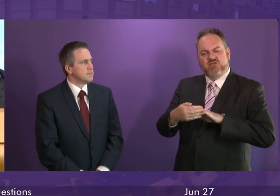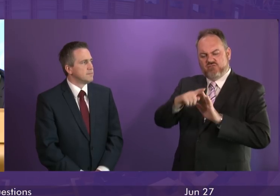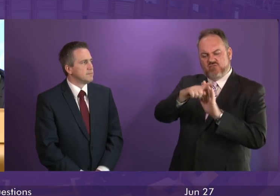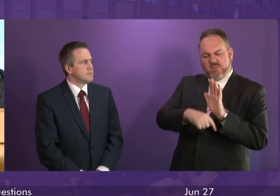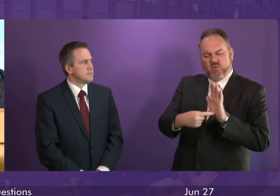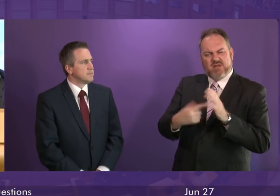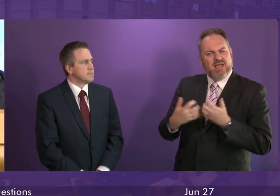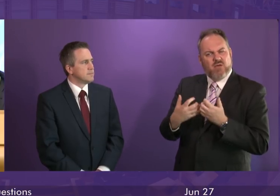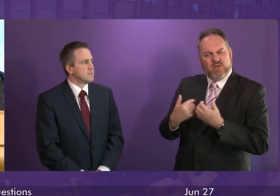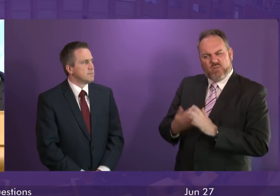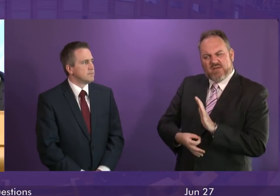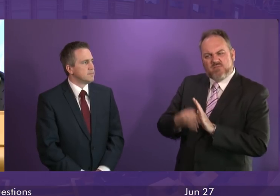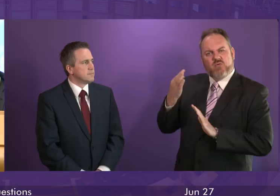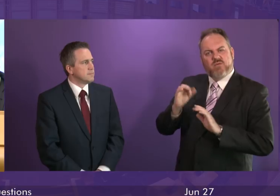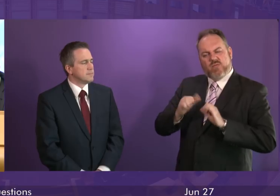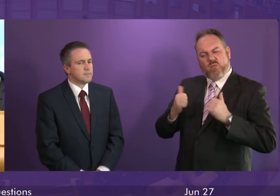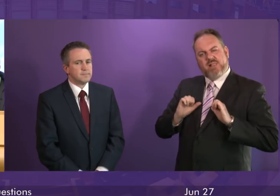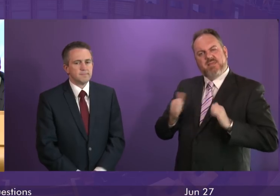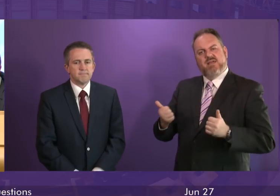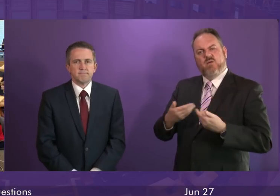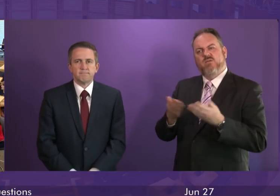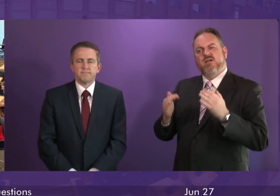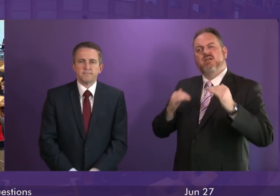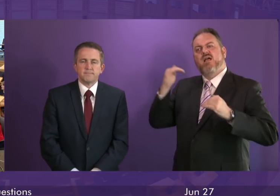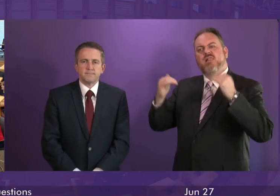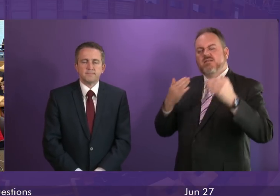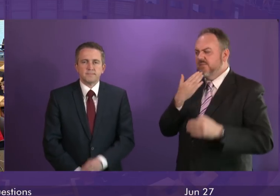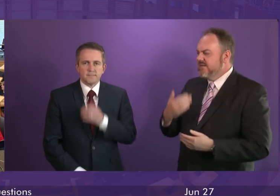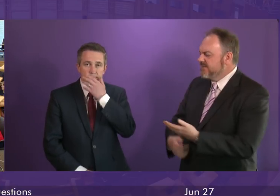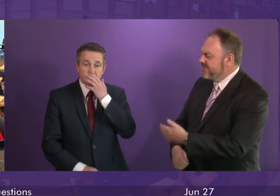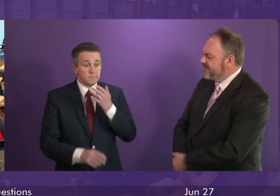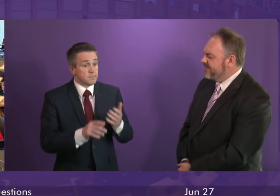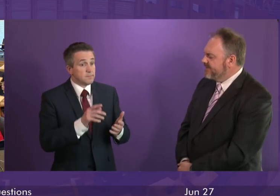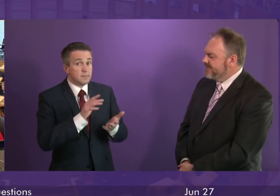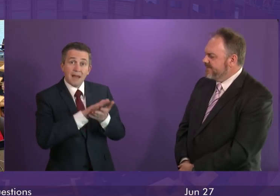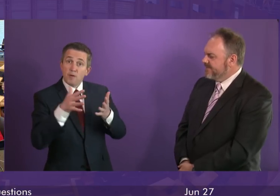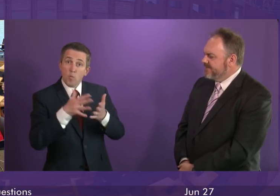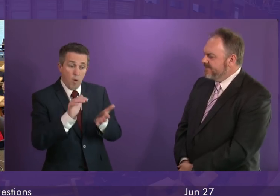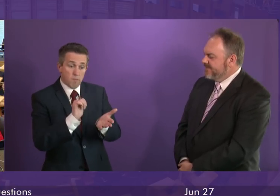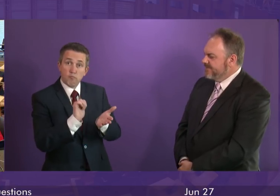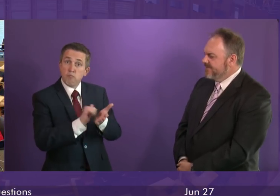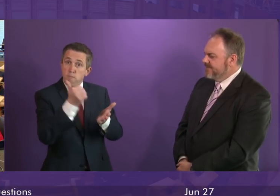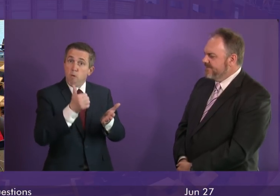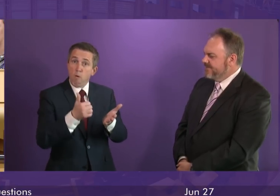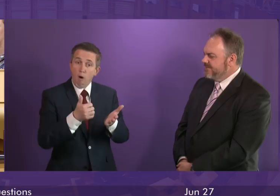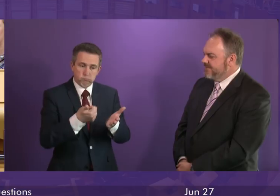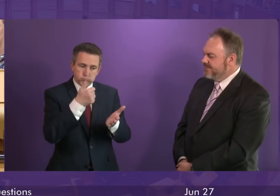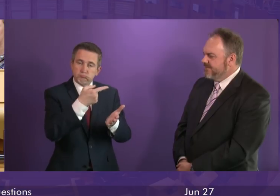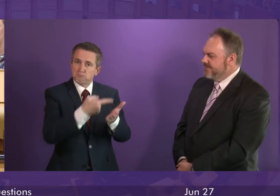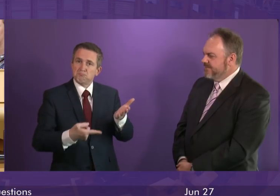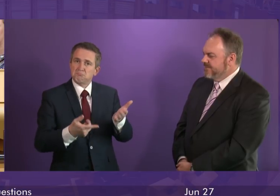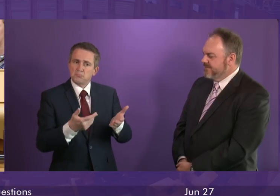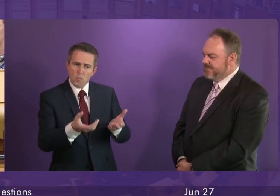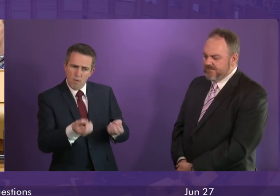is doing to improve the general well-being of adults. First Minister. We welcome the publication of the Hard Edges Scotland study, which is an important